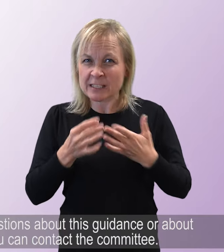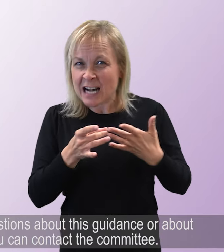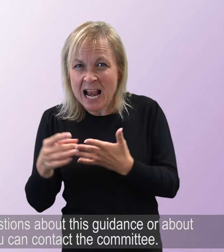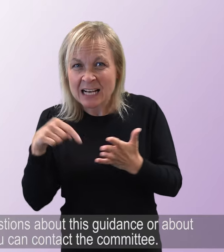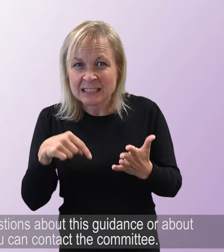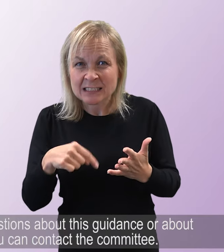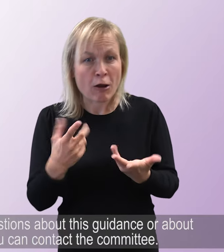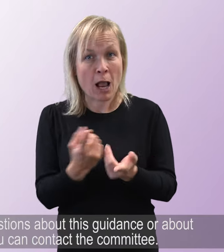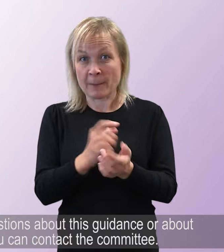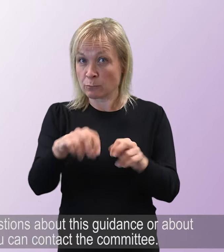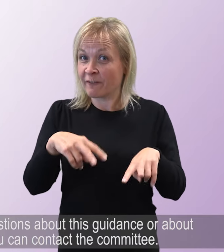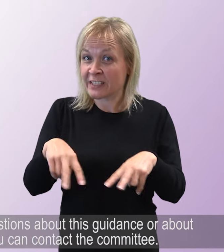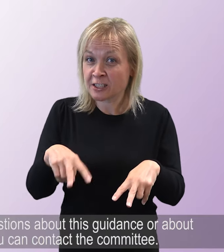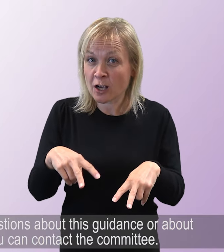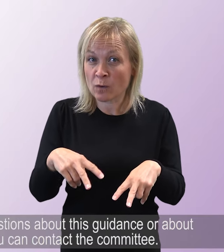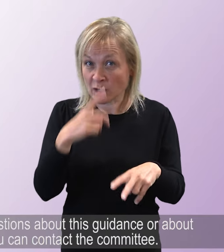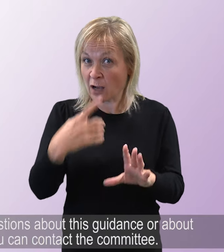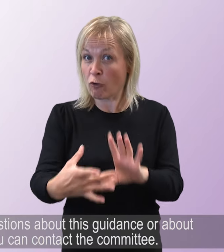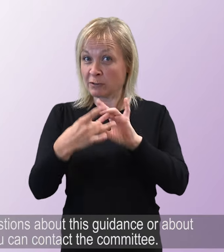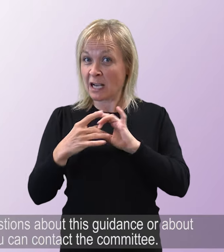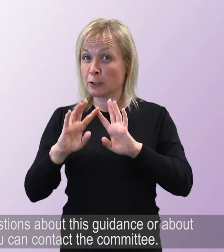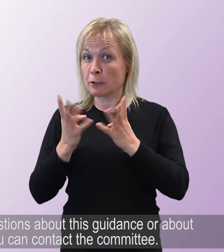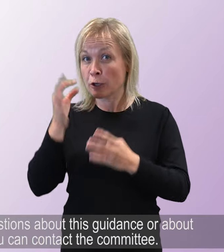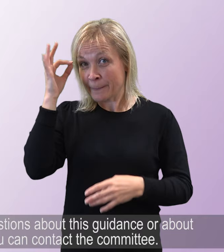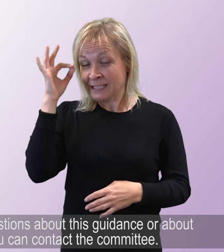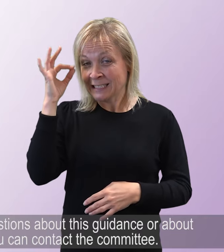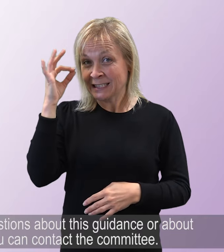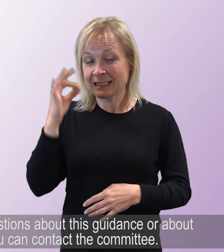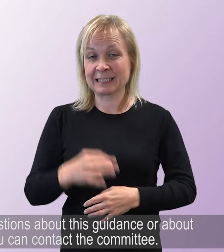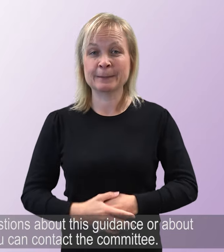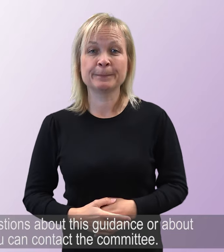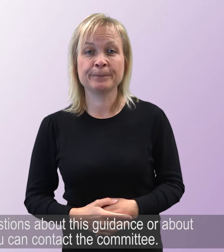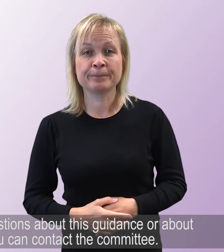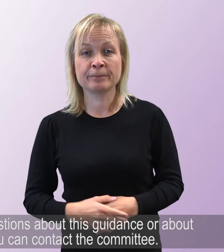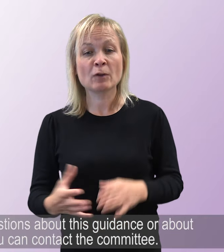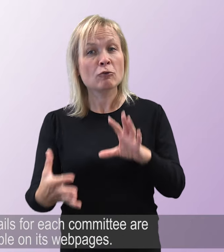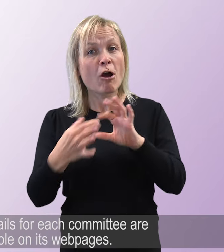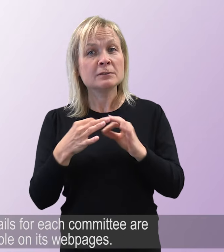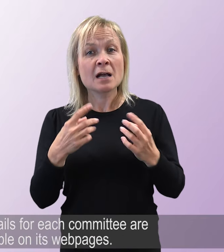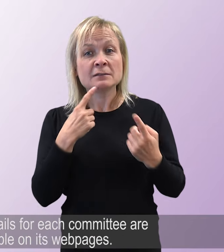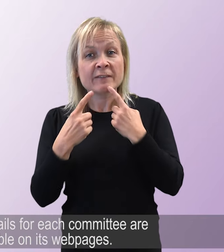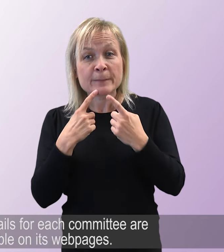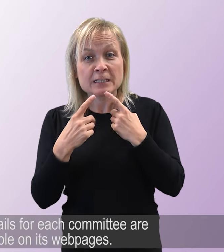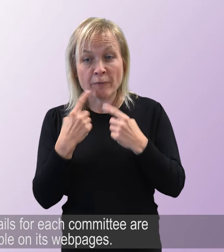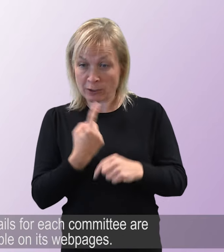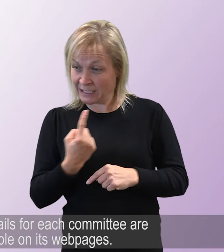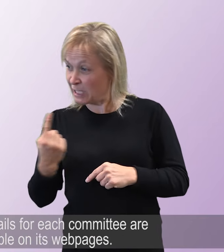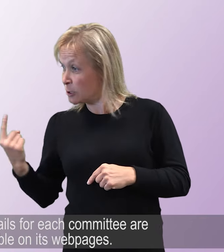this guidance or about your video, you can contact the committee. Contact details for each committee are available